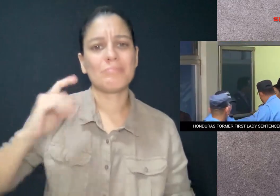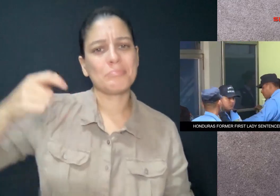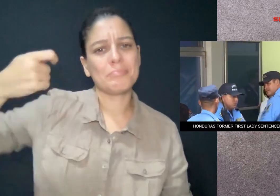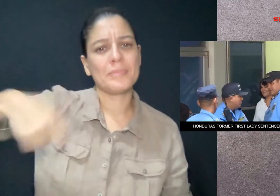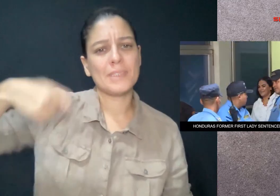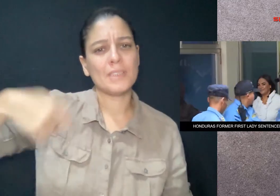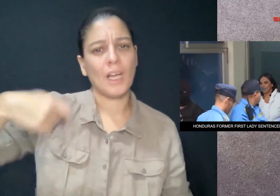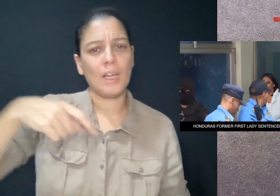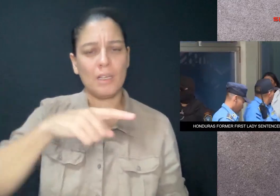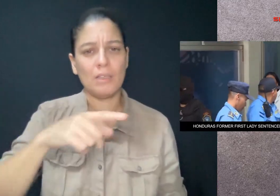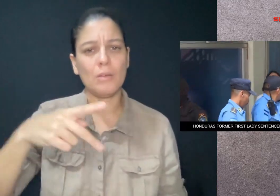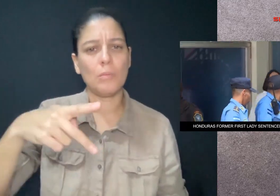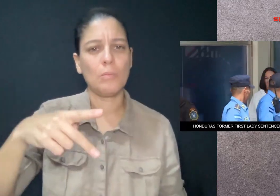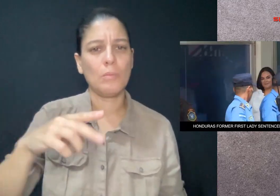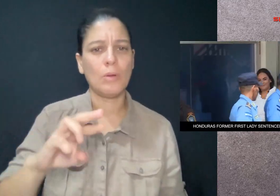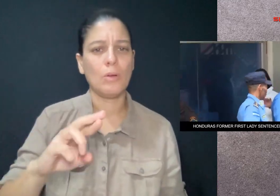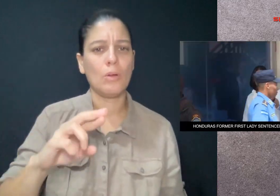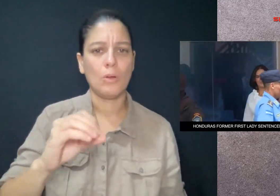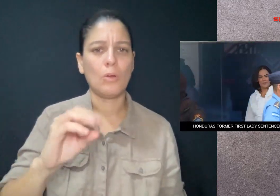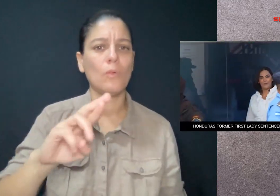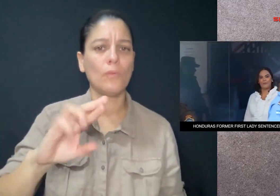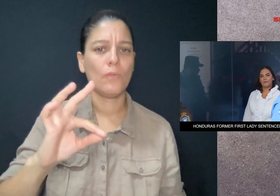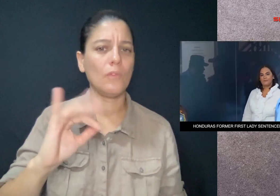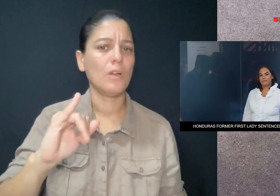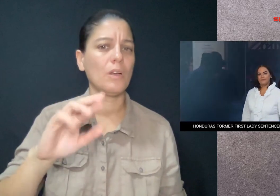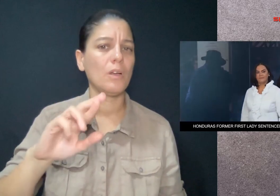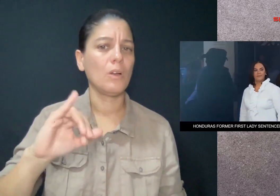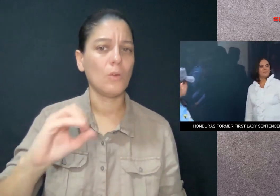She is the wife of former President Porfirio Lobo.